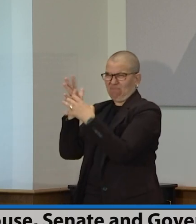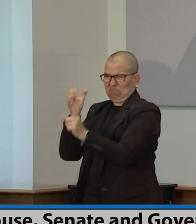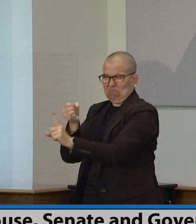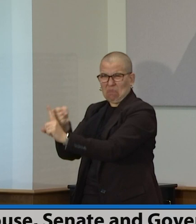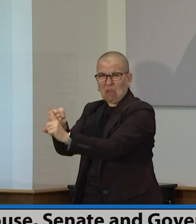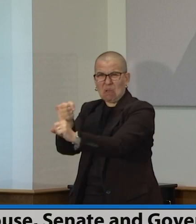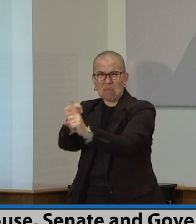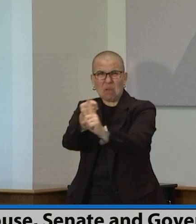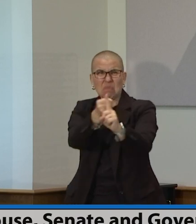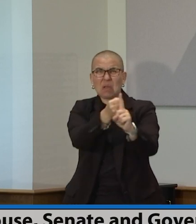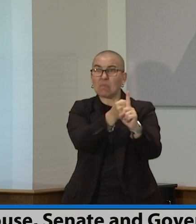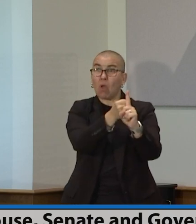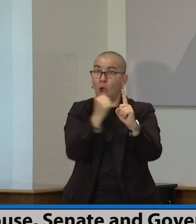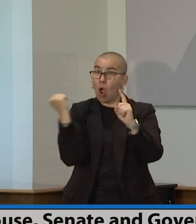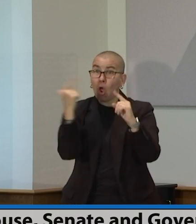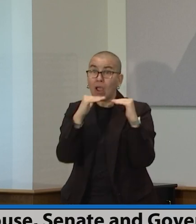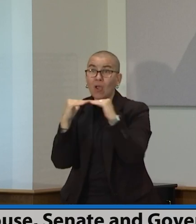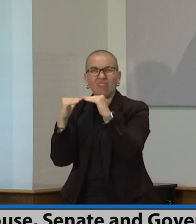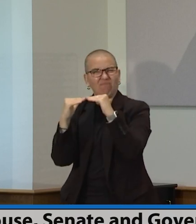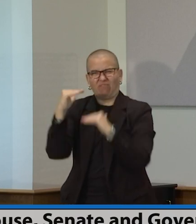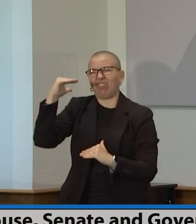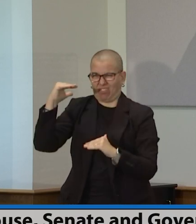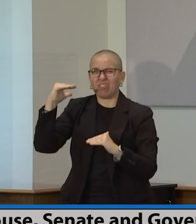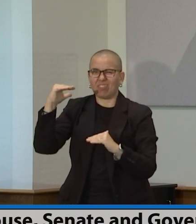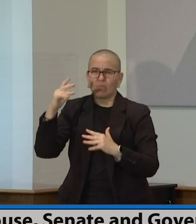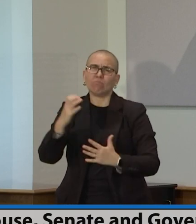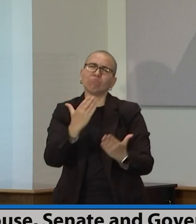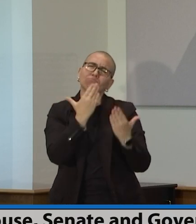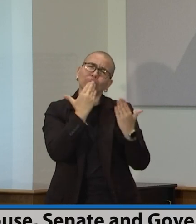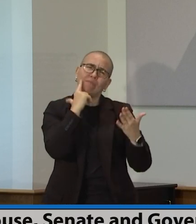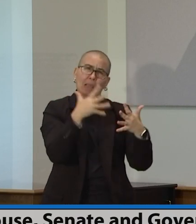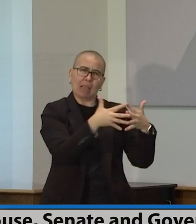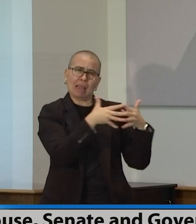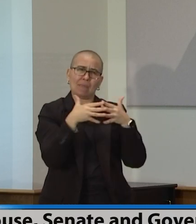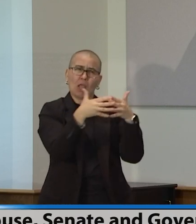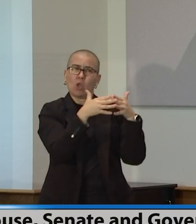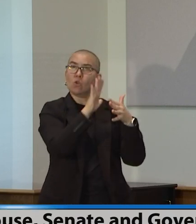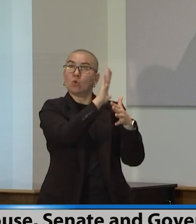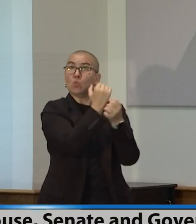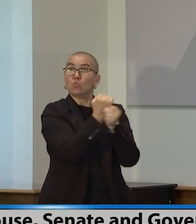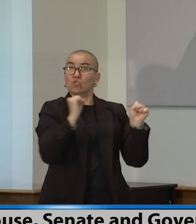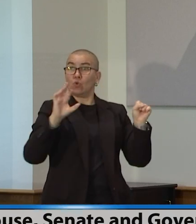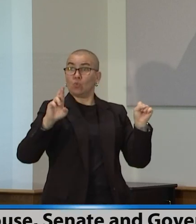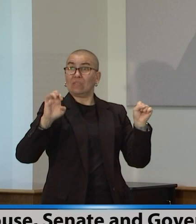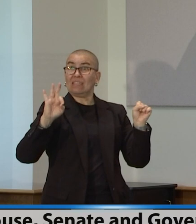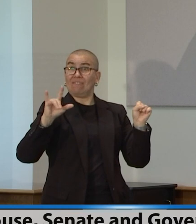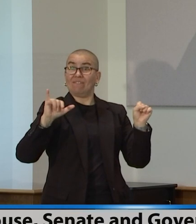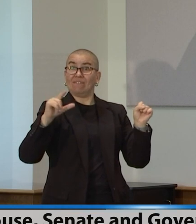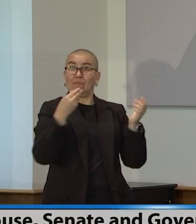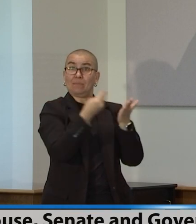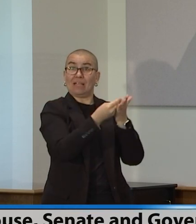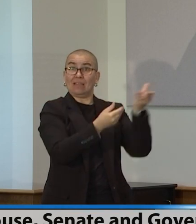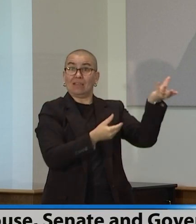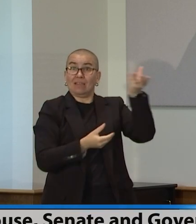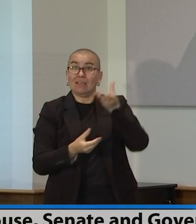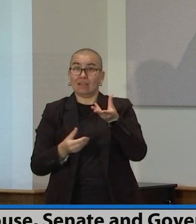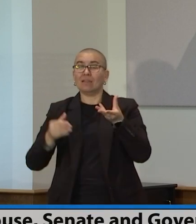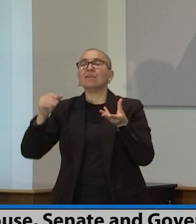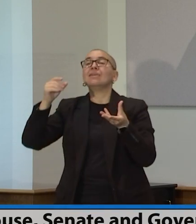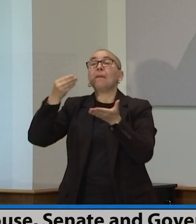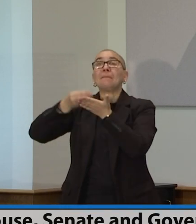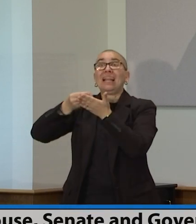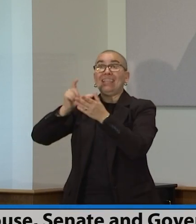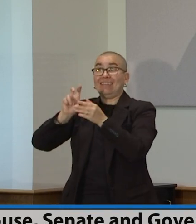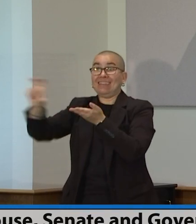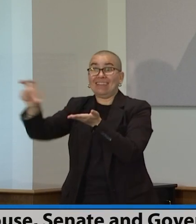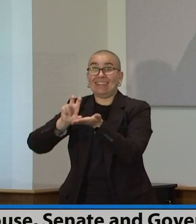American Rescue Plan dollars that allowed us to work together on that. We did it in conjunction with one another, and we